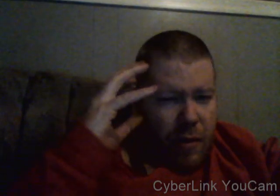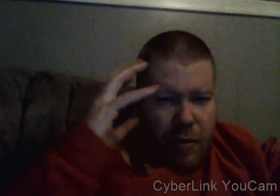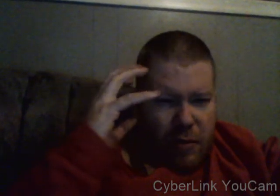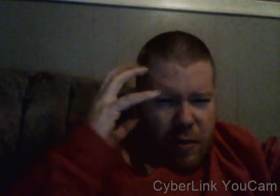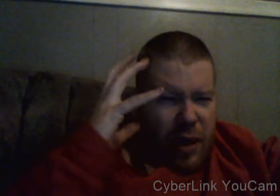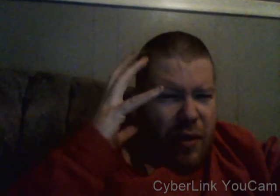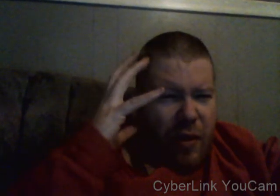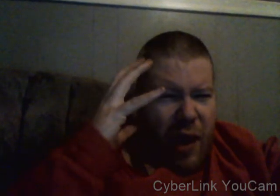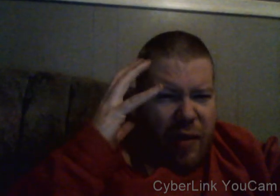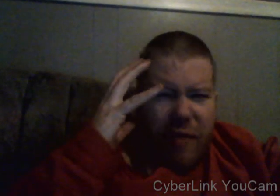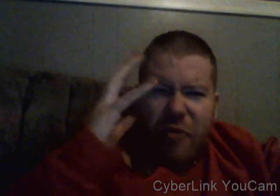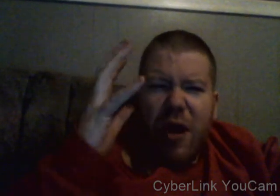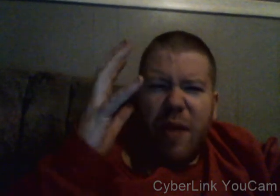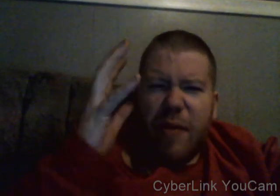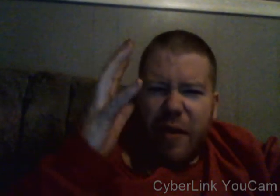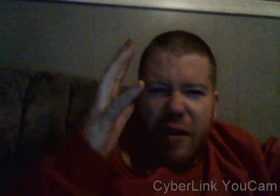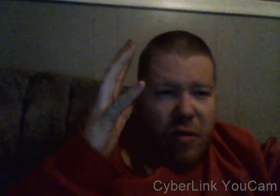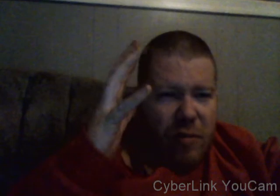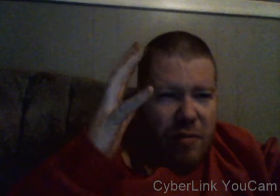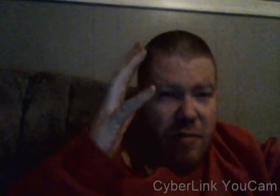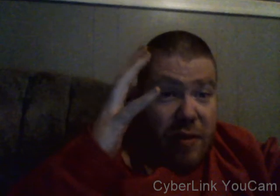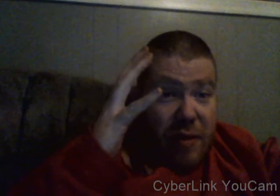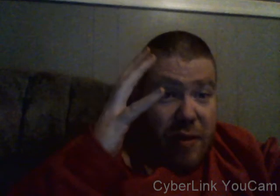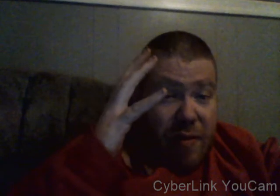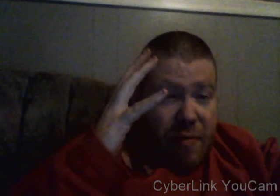I don't know how to describe it it's